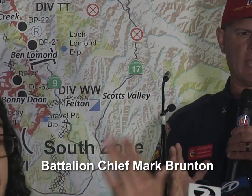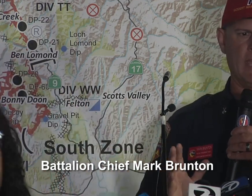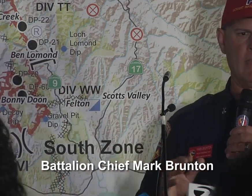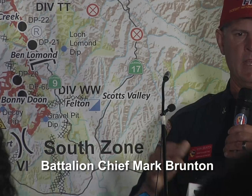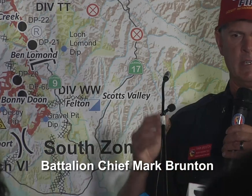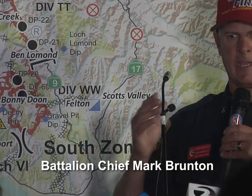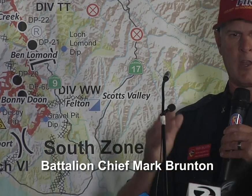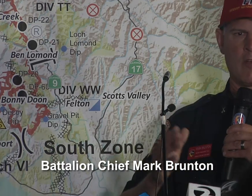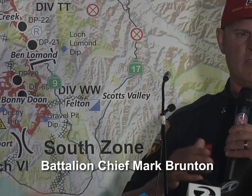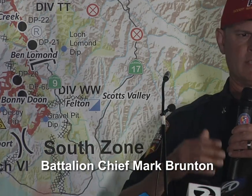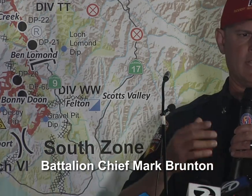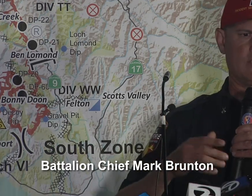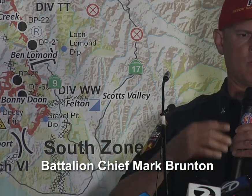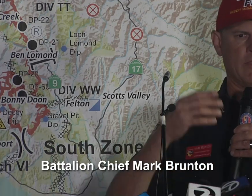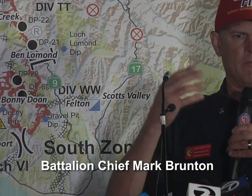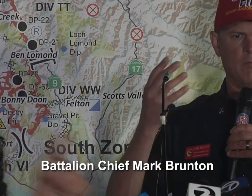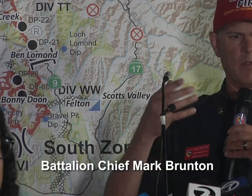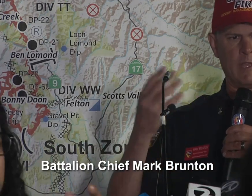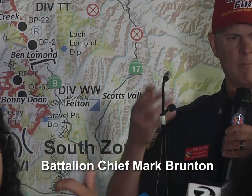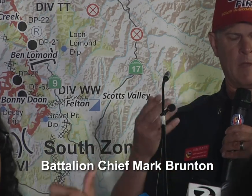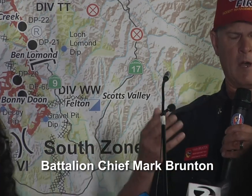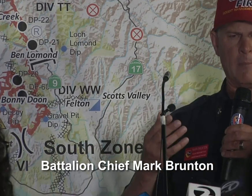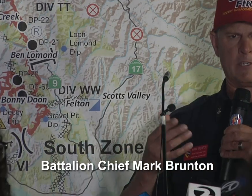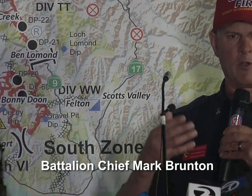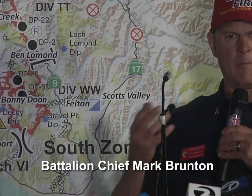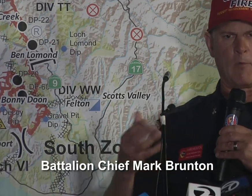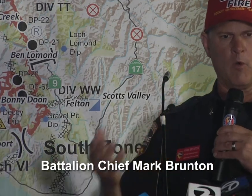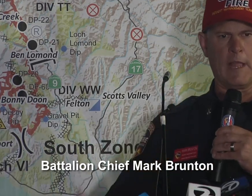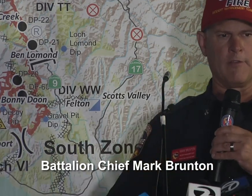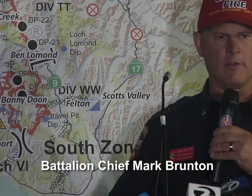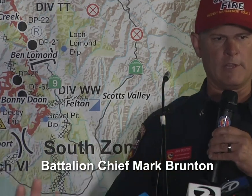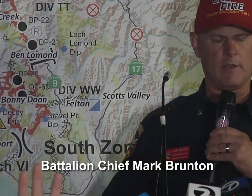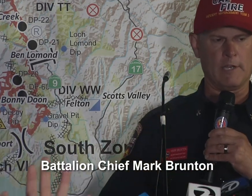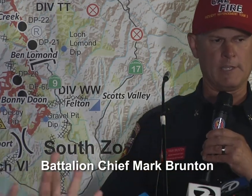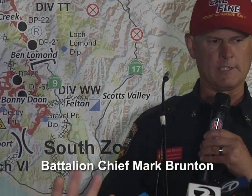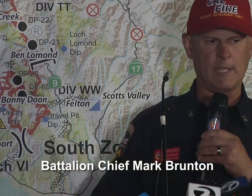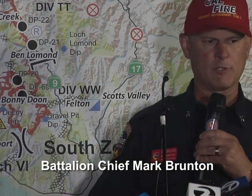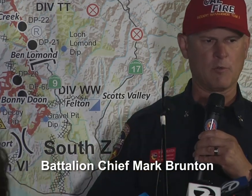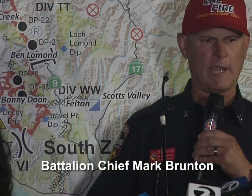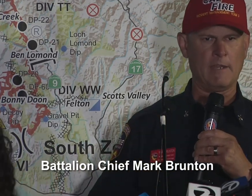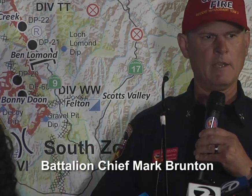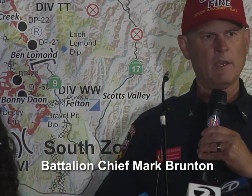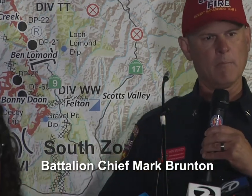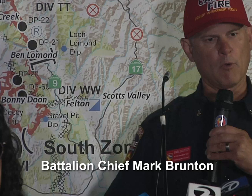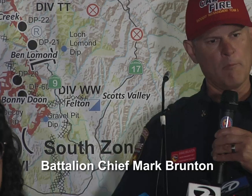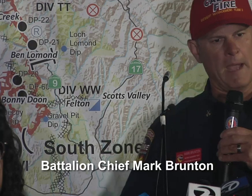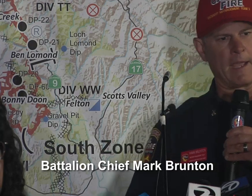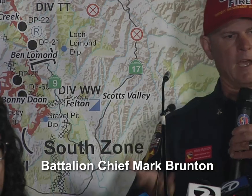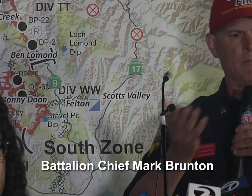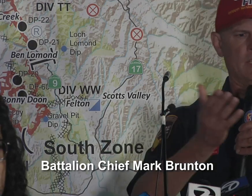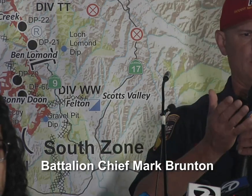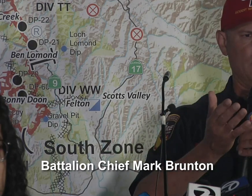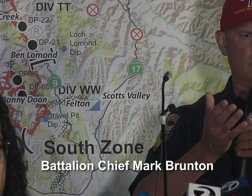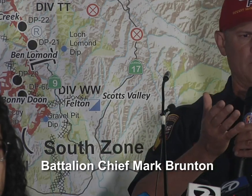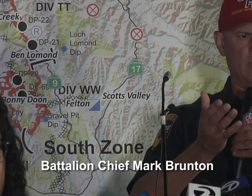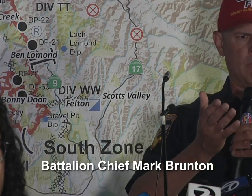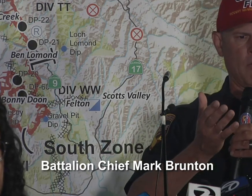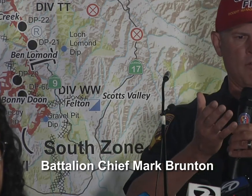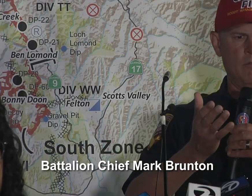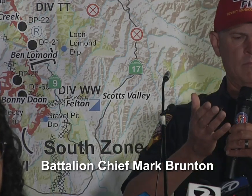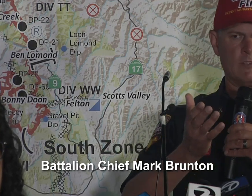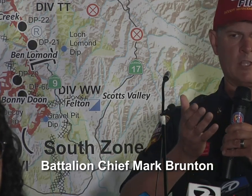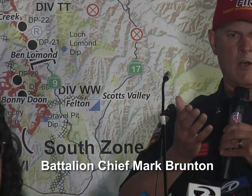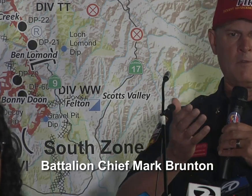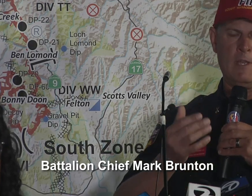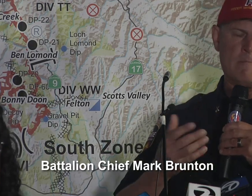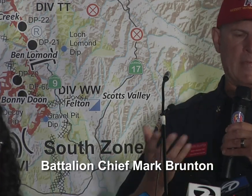fall back as we can, take care of these things where the hot material may roll out under the steep terrain, burn back up into the